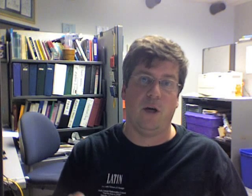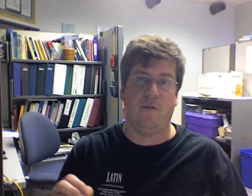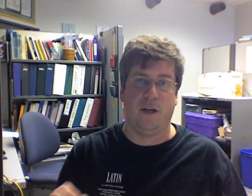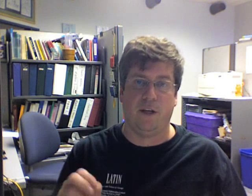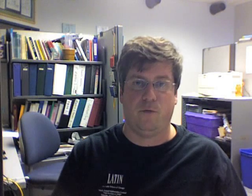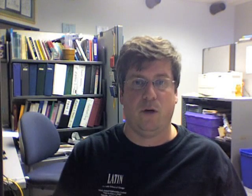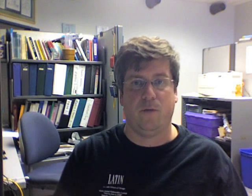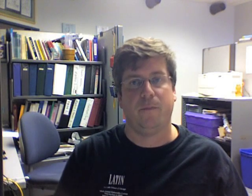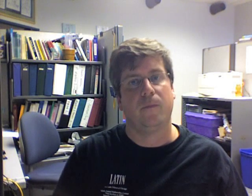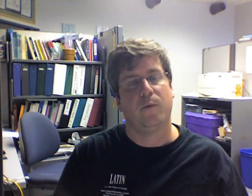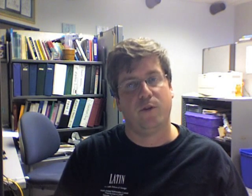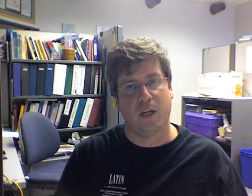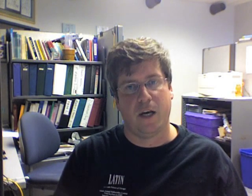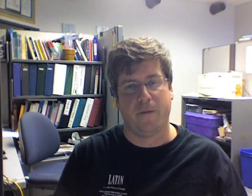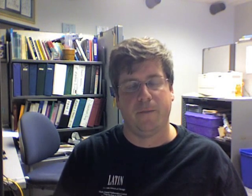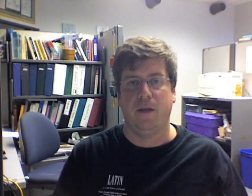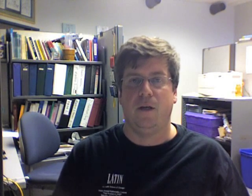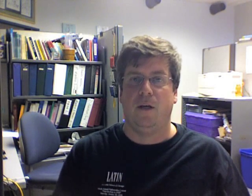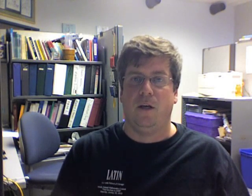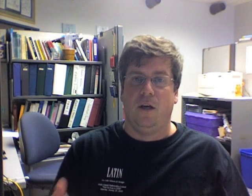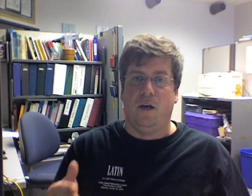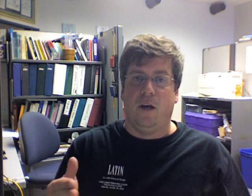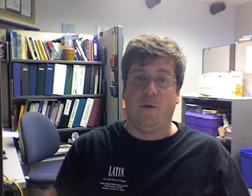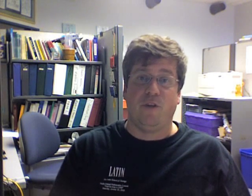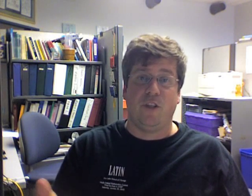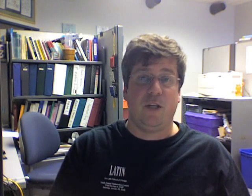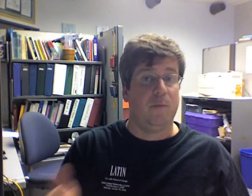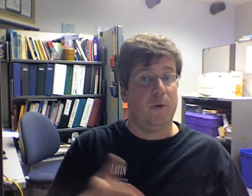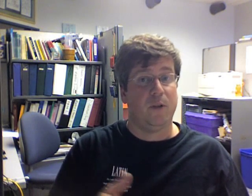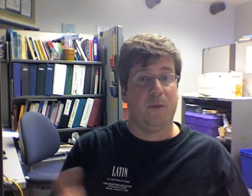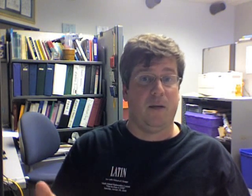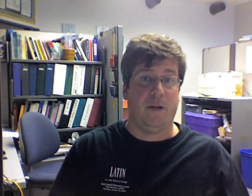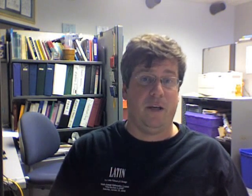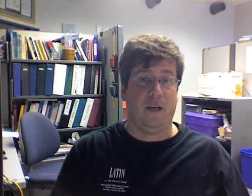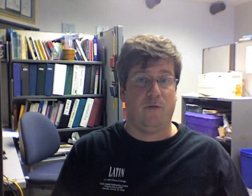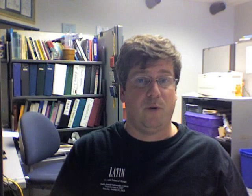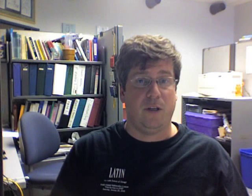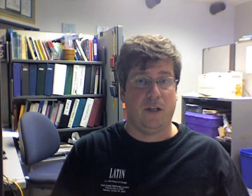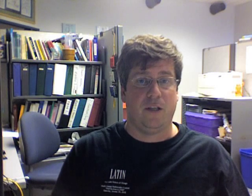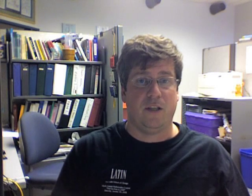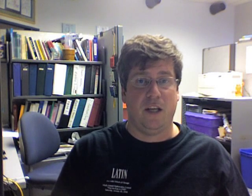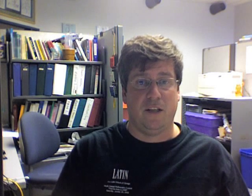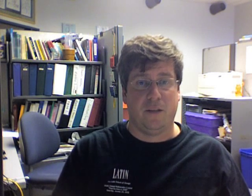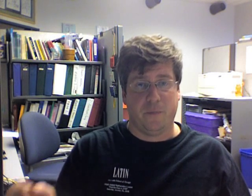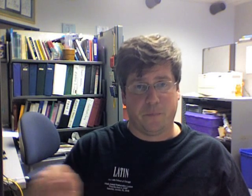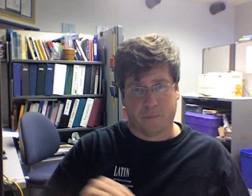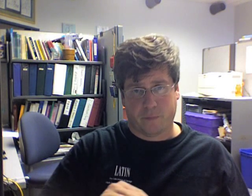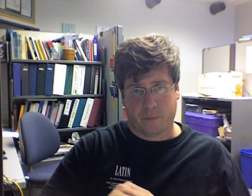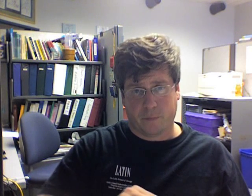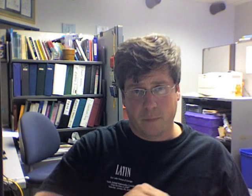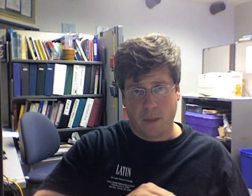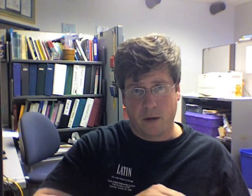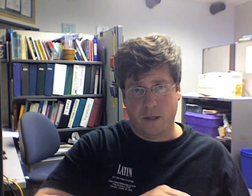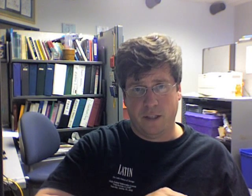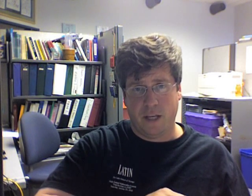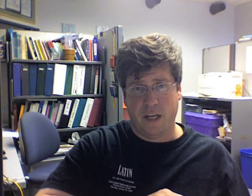of negative 1, which is i. And we've just seen what multiplying by negative 1 does. It takes